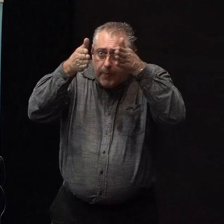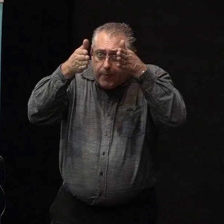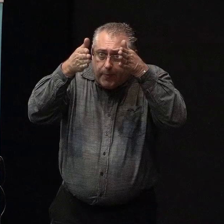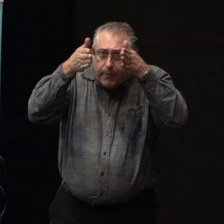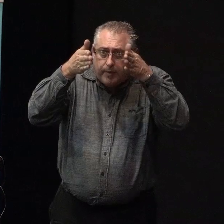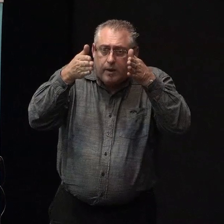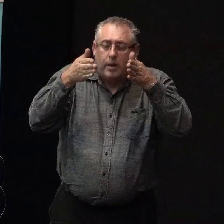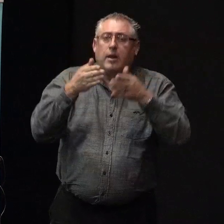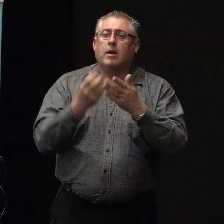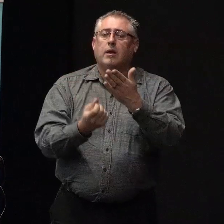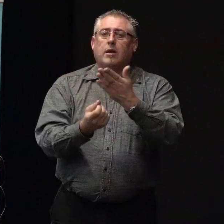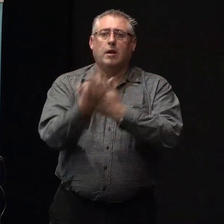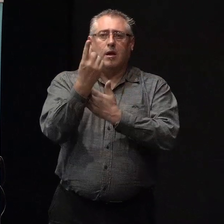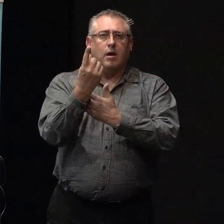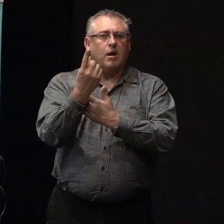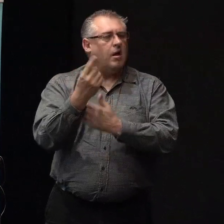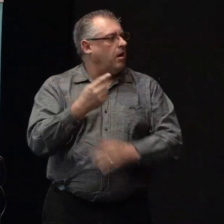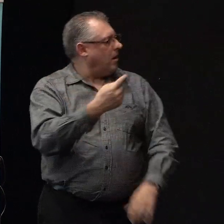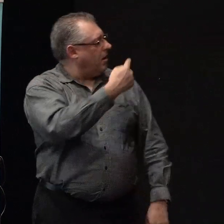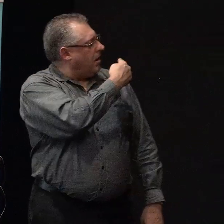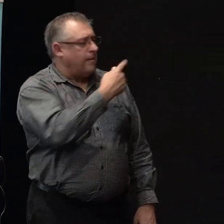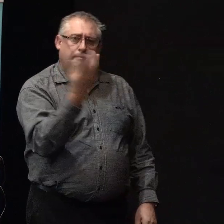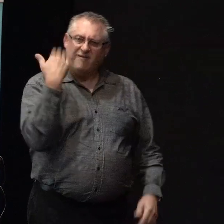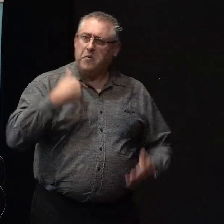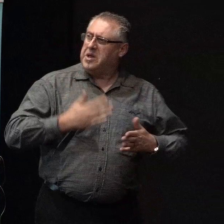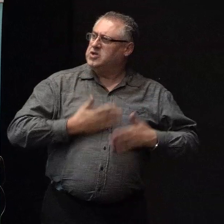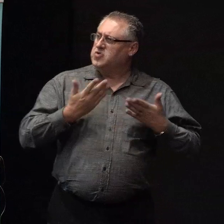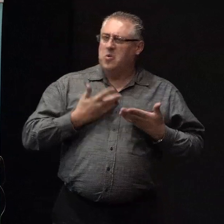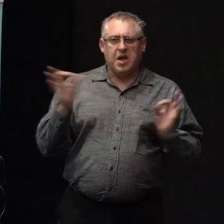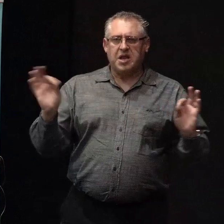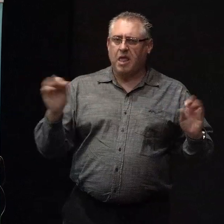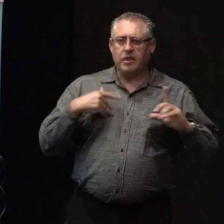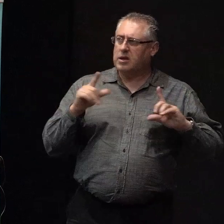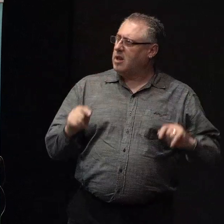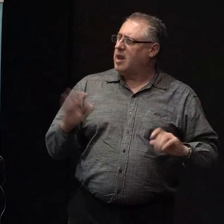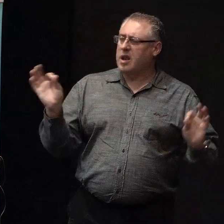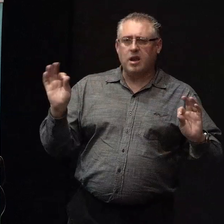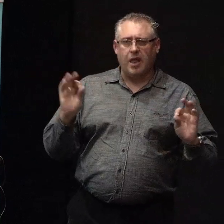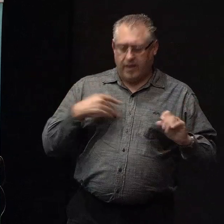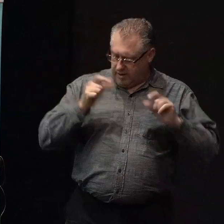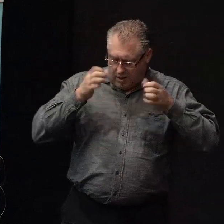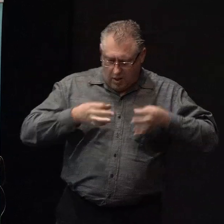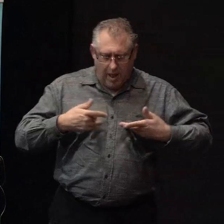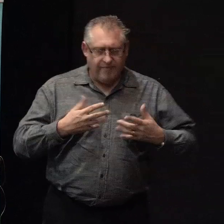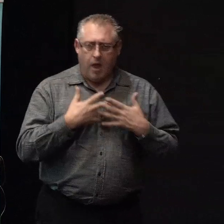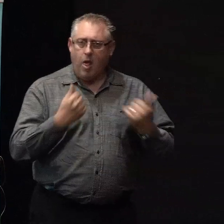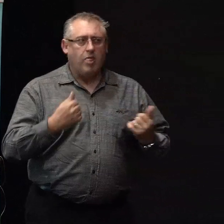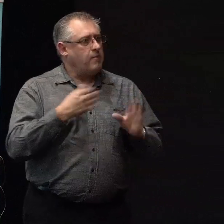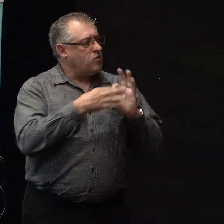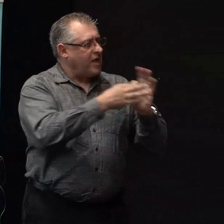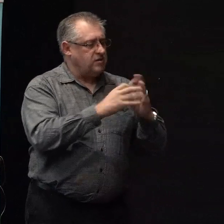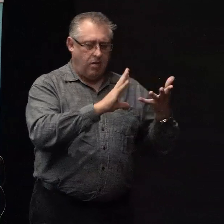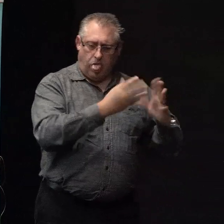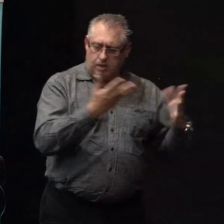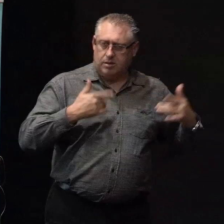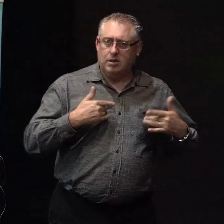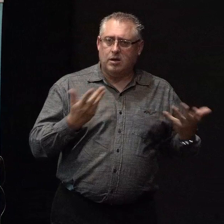other end and actually realise, well, actually, all the things that I used to enjoy doing, I haven't done. And I haven't looked after my health. I haven't looked after my relationships. I